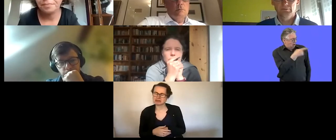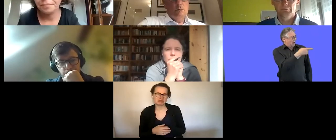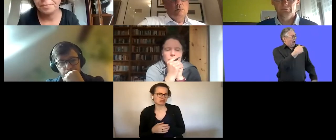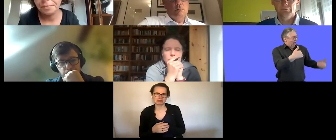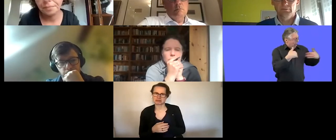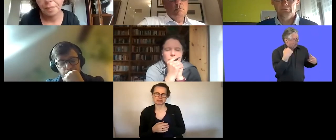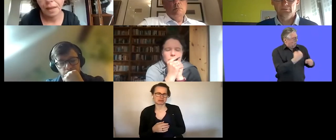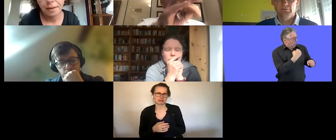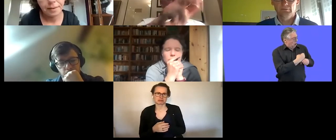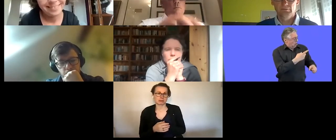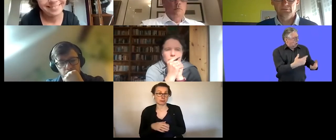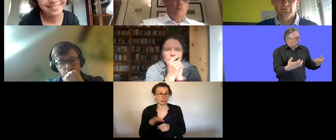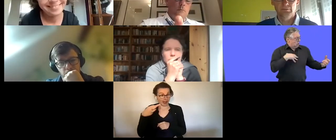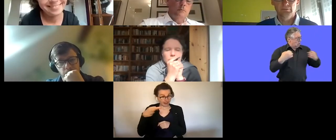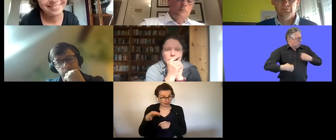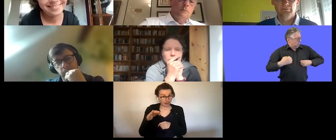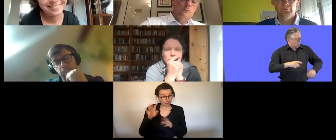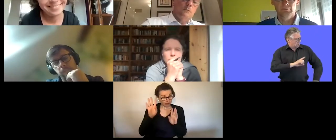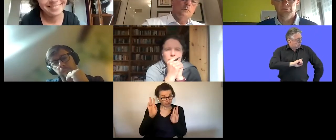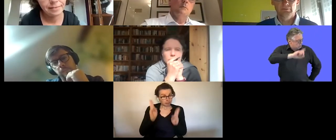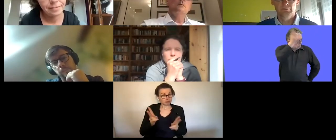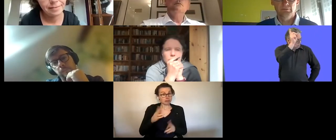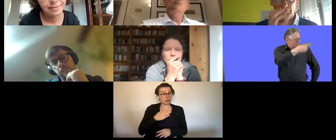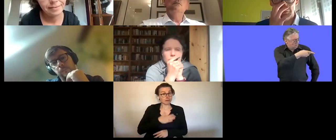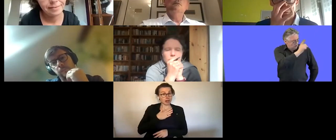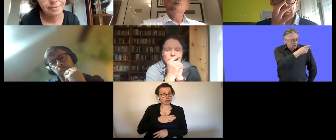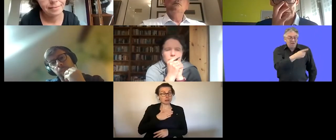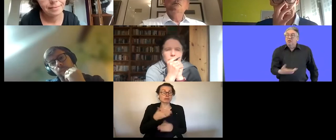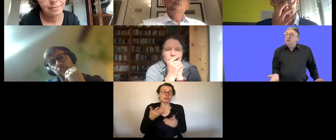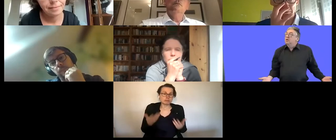for us to participate in decision taking